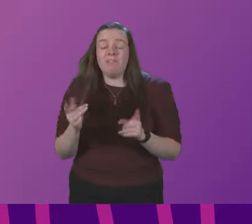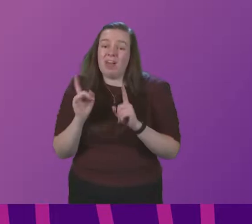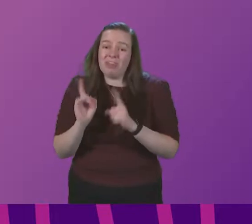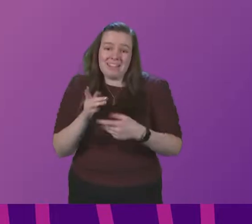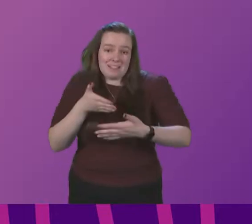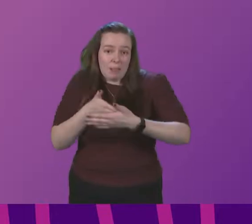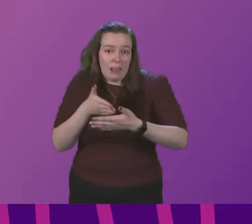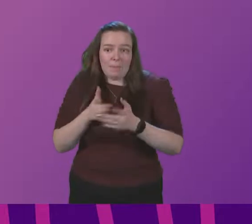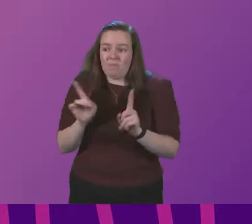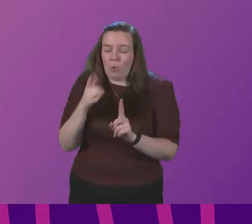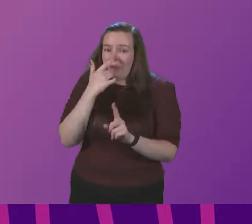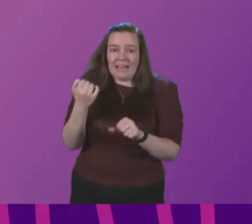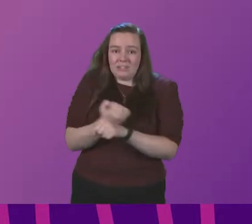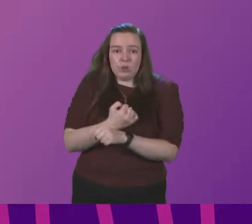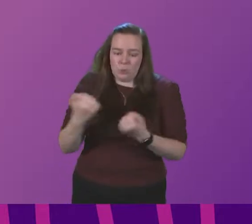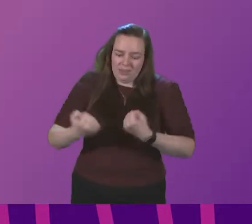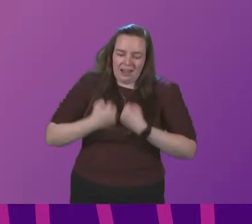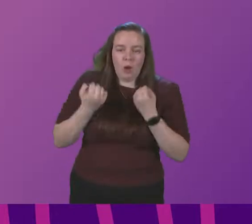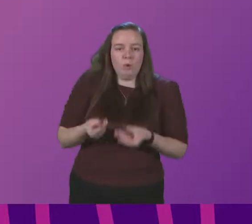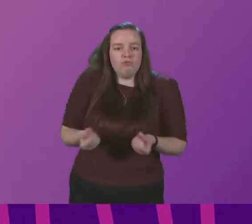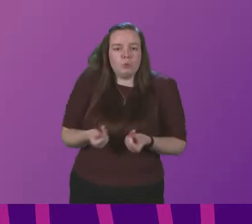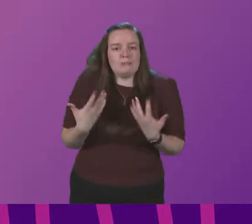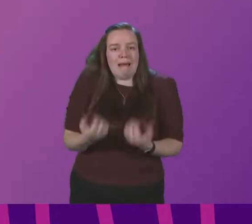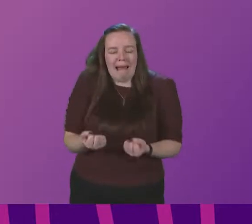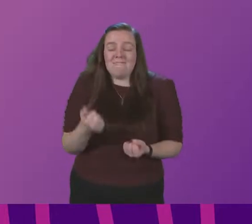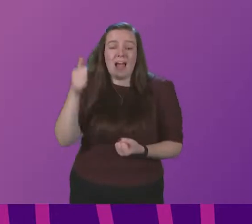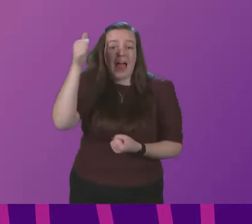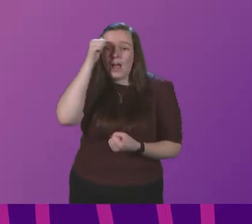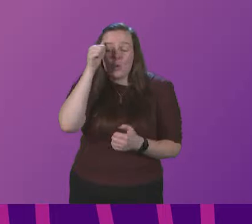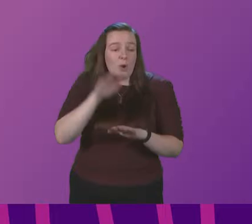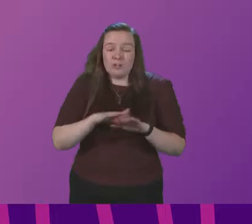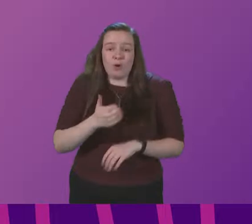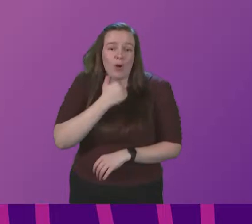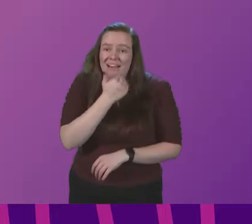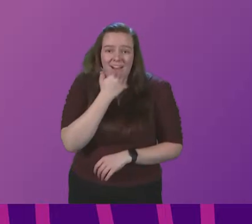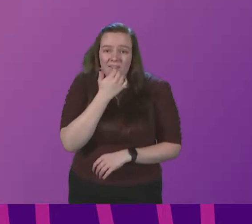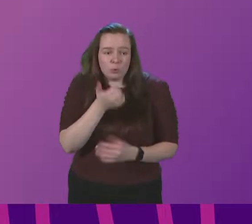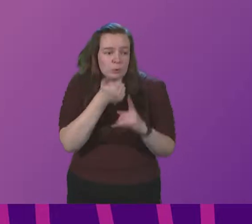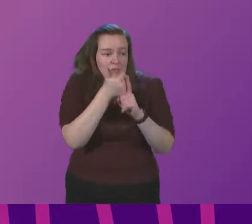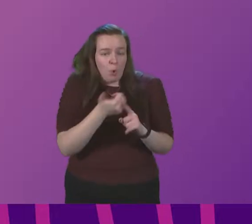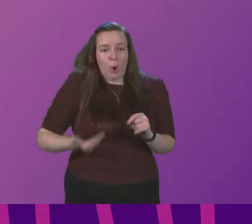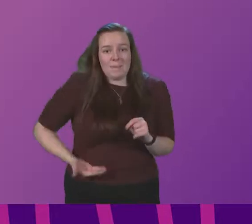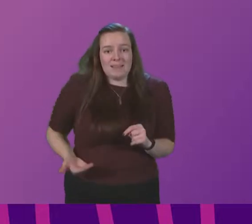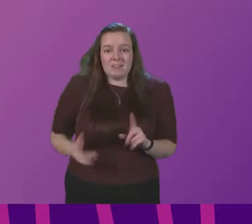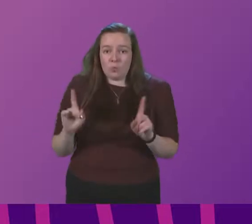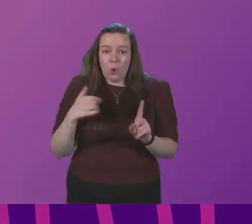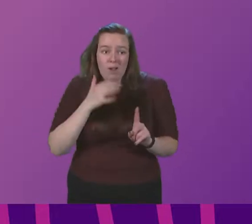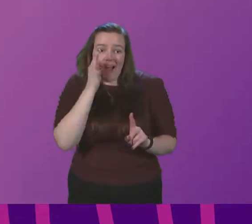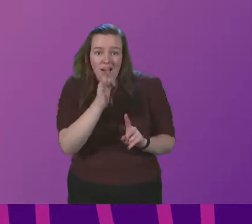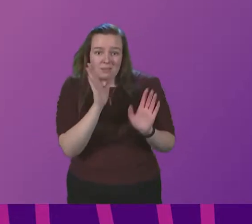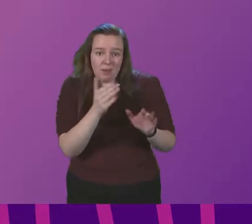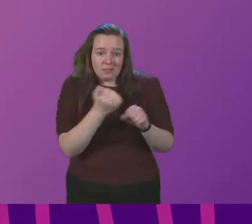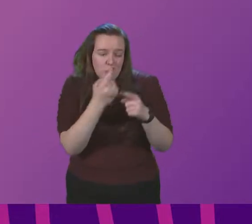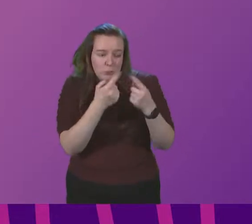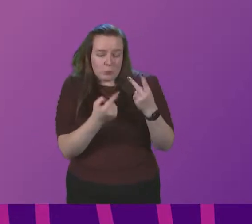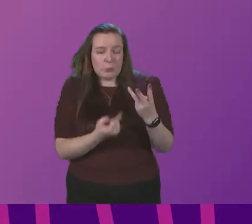limit of what we are able to do within our own resources. I know it does not go far enough in compensating businesses for what we are asking of them now.